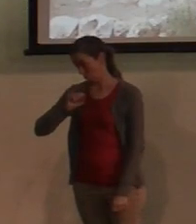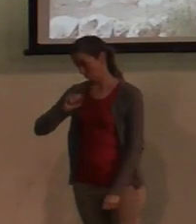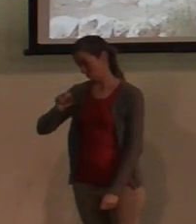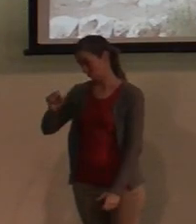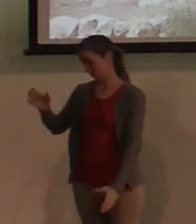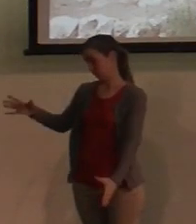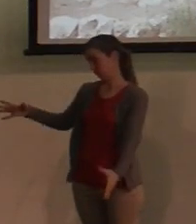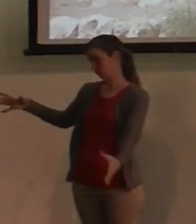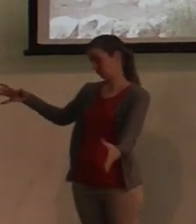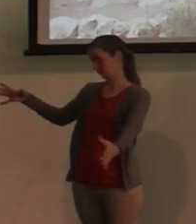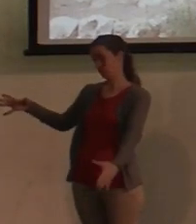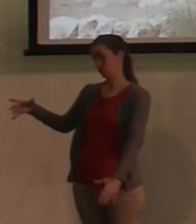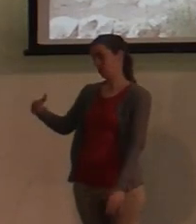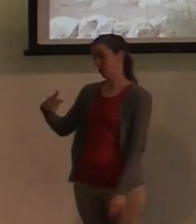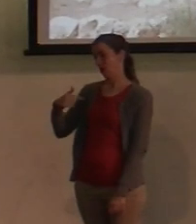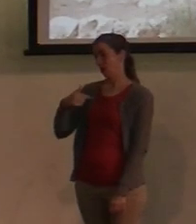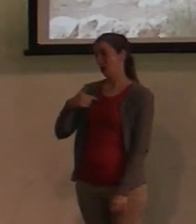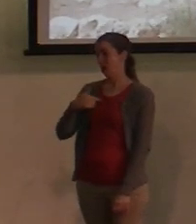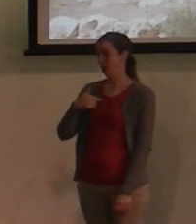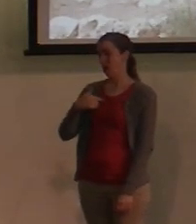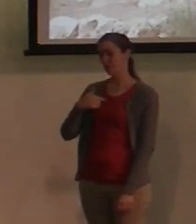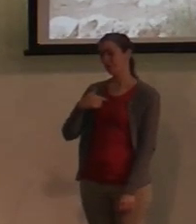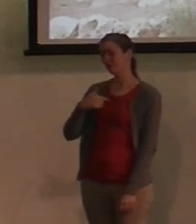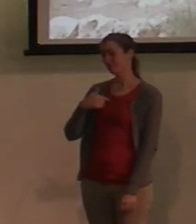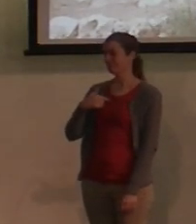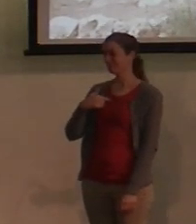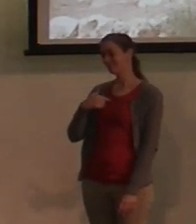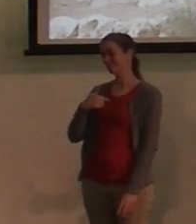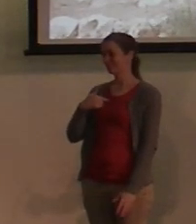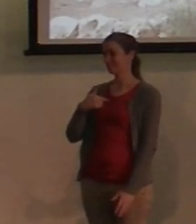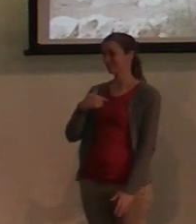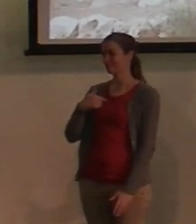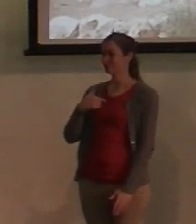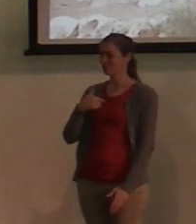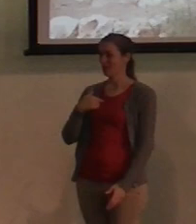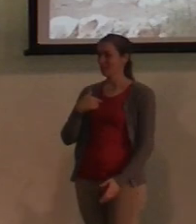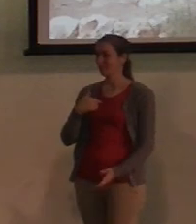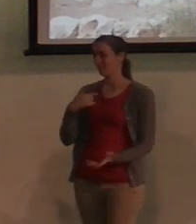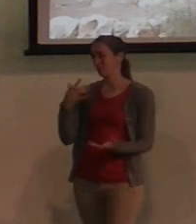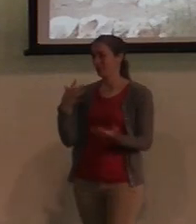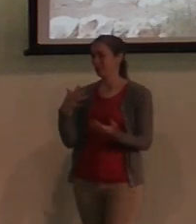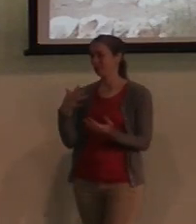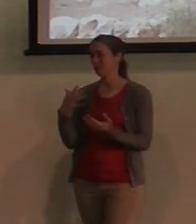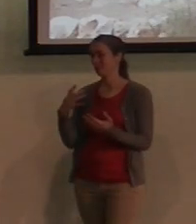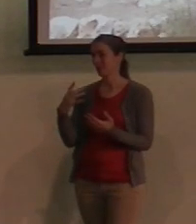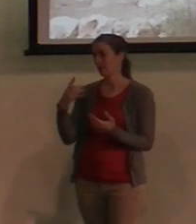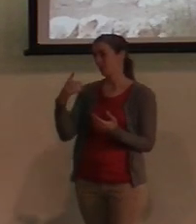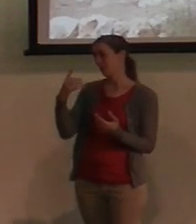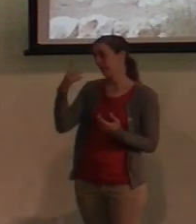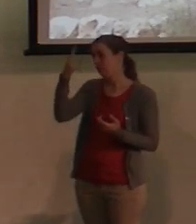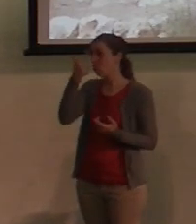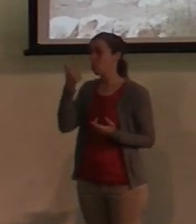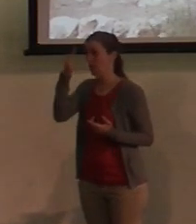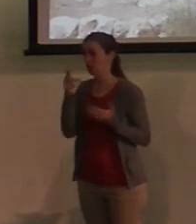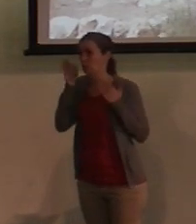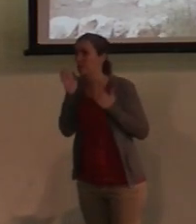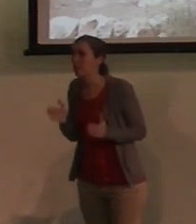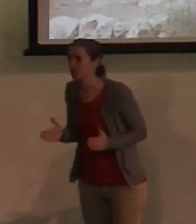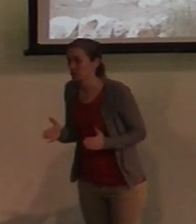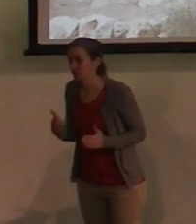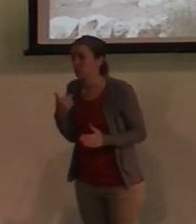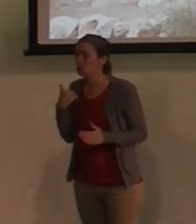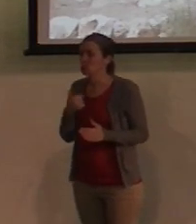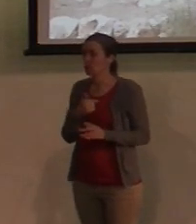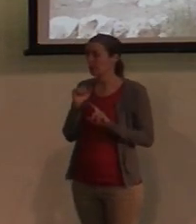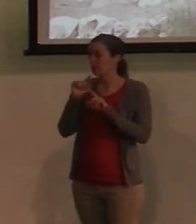And I'm a person, I'm a pretty objective person. And so me going to Israel wasn't for me to become a believer.